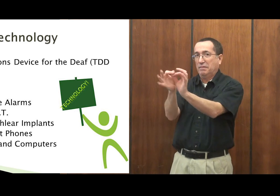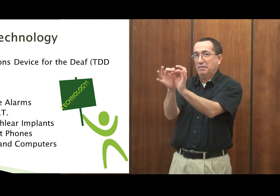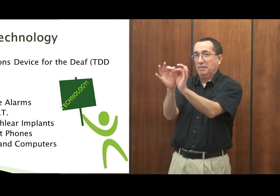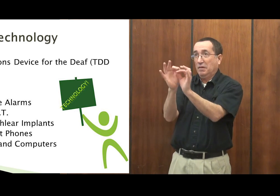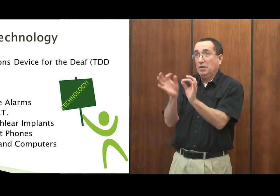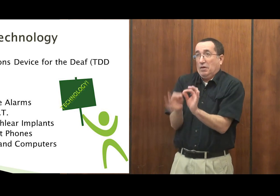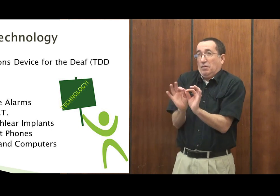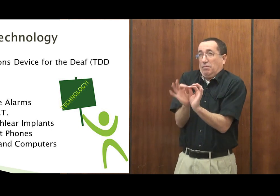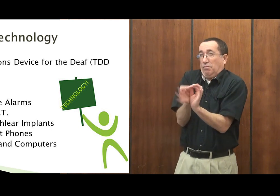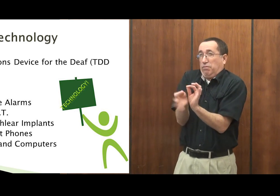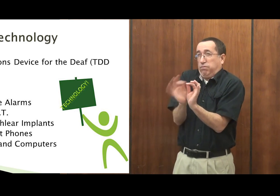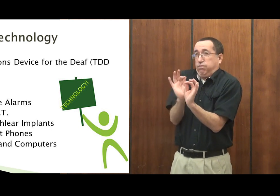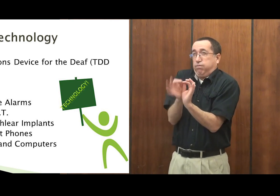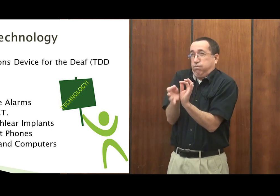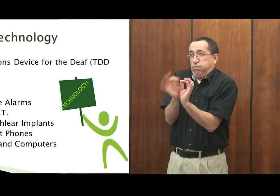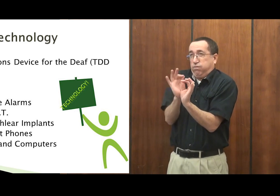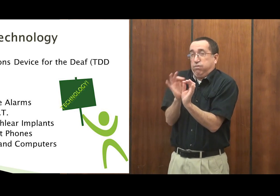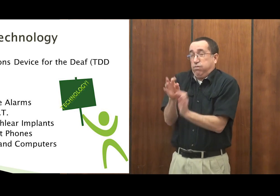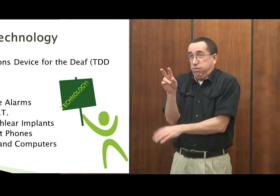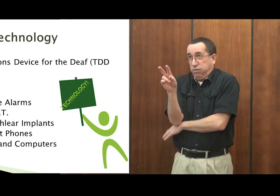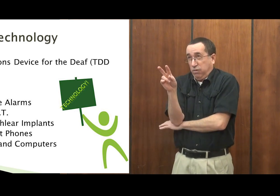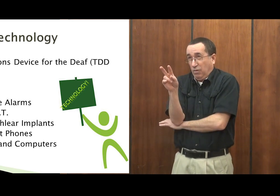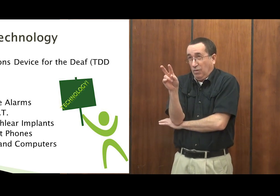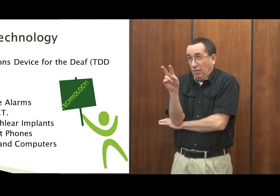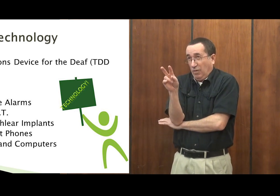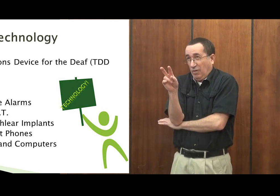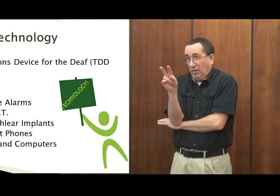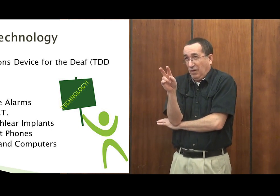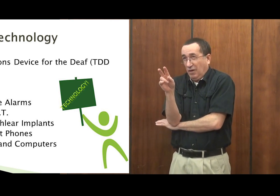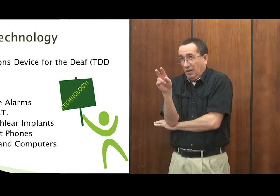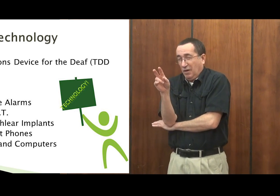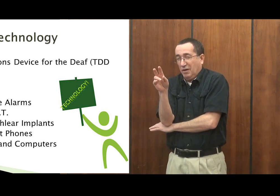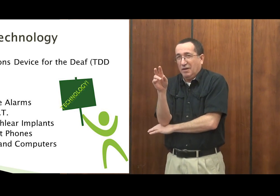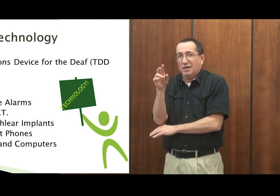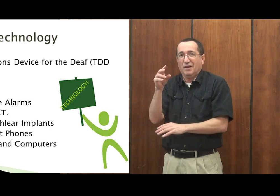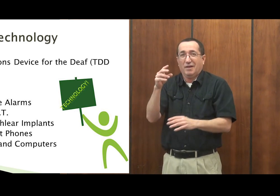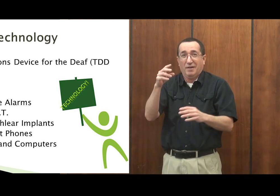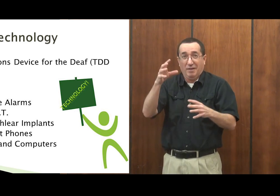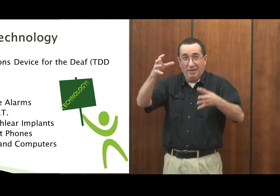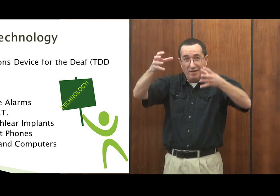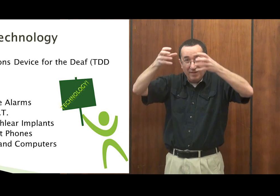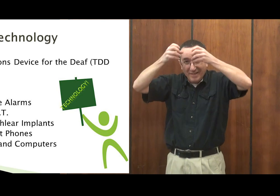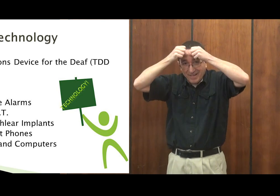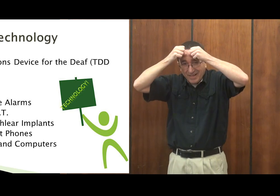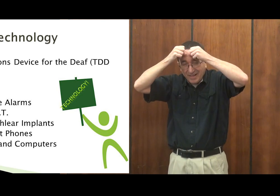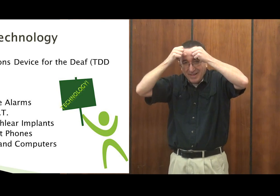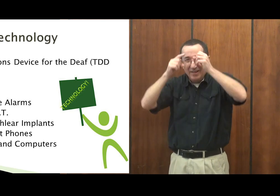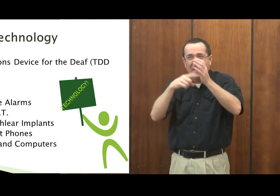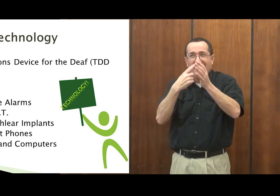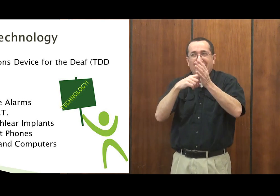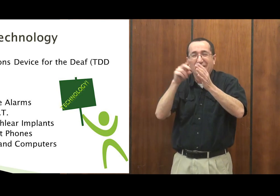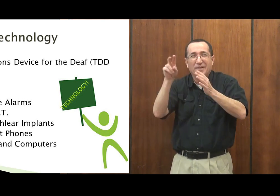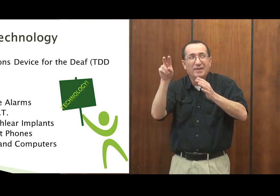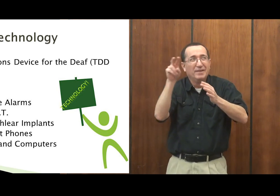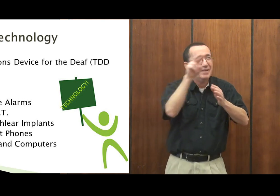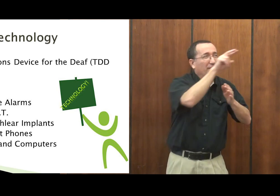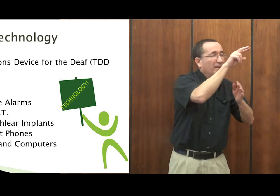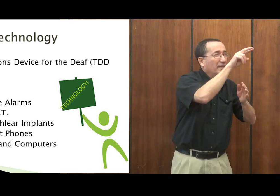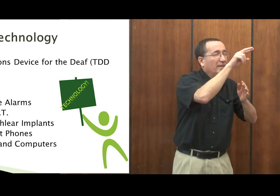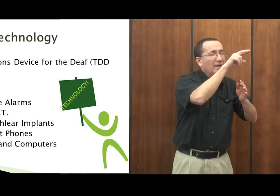And also, they can use interpreters. Sometimes things go so fast in a courtroom, it's overwhelming for a deaf person to see